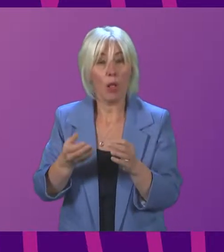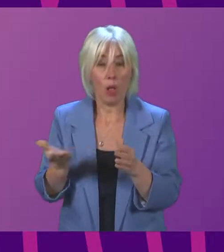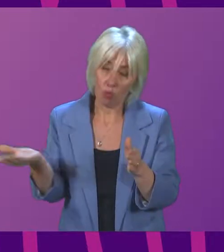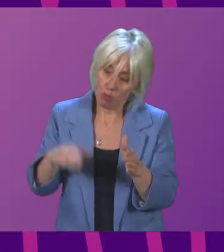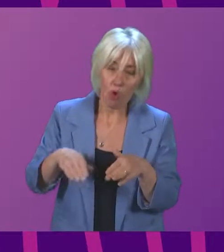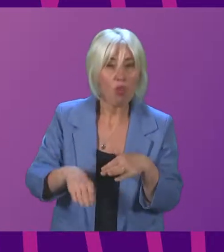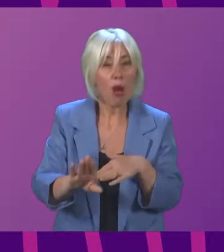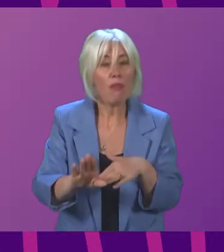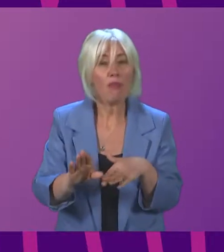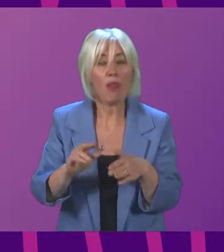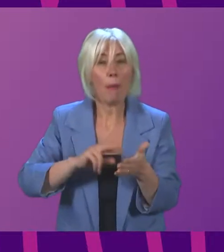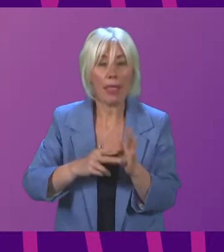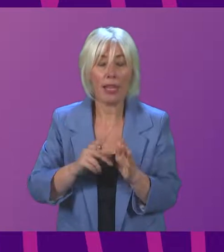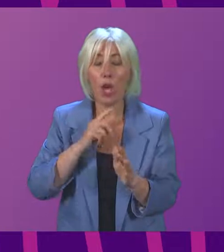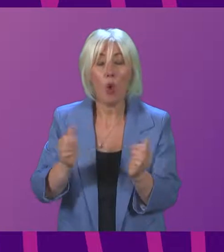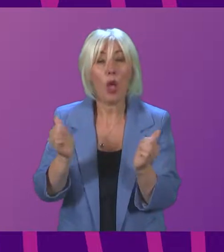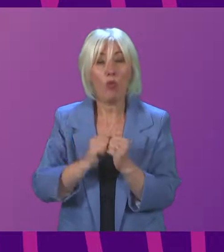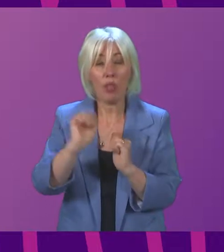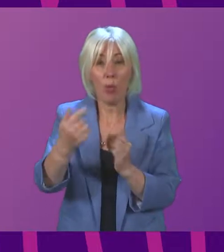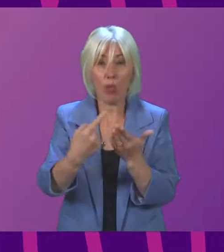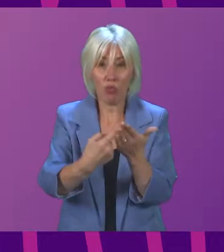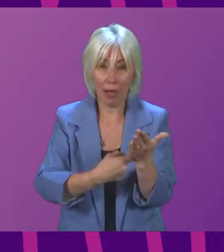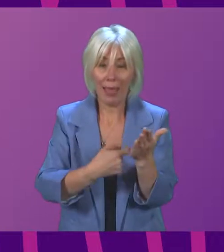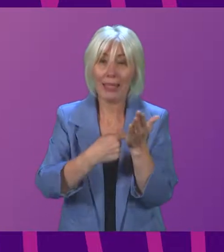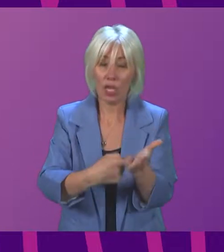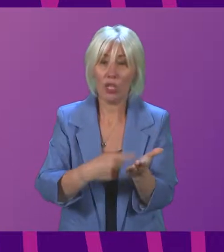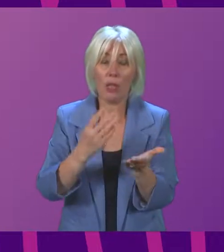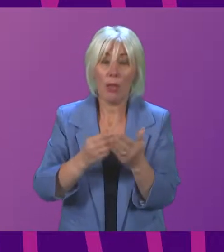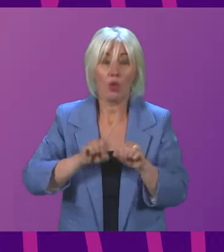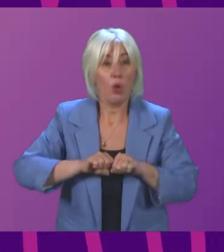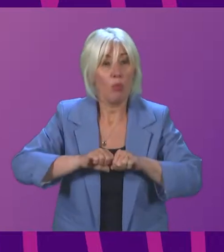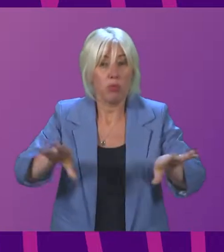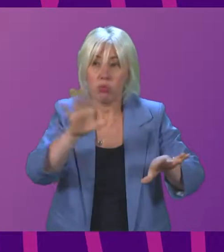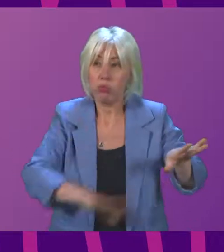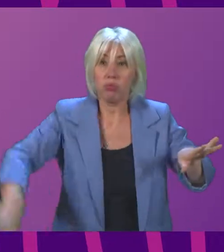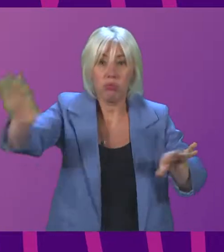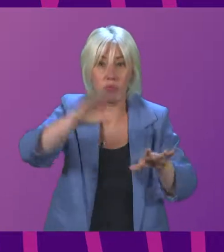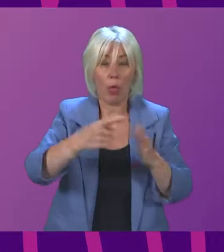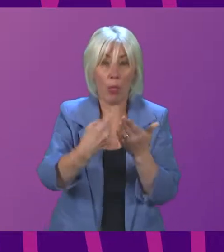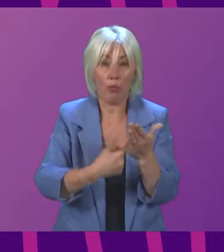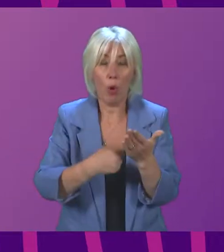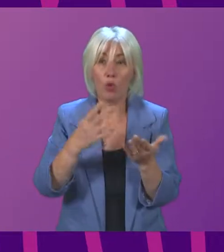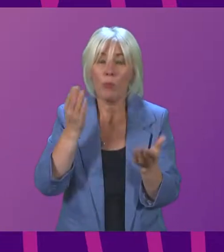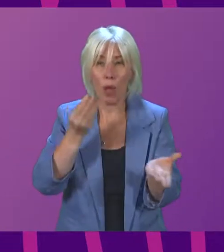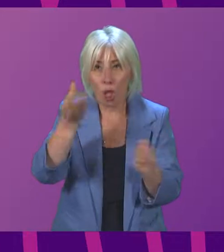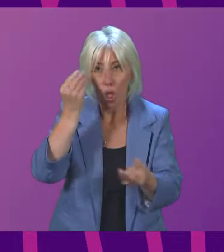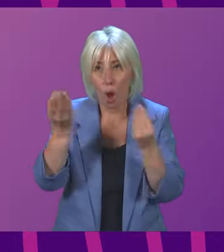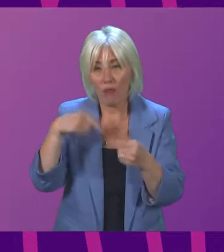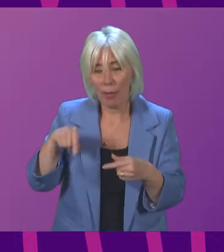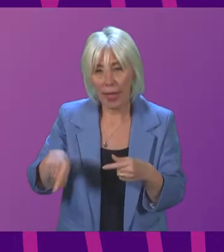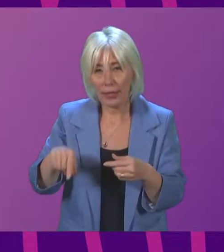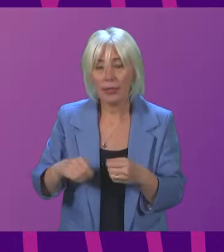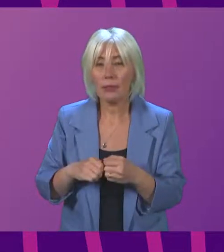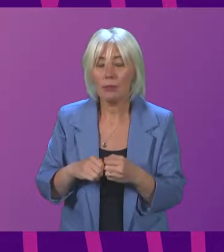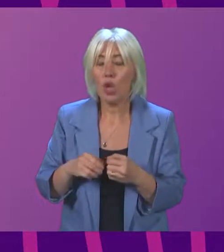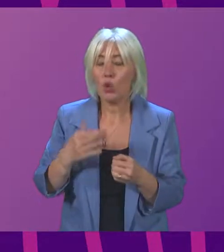agree with the BEA's recommendation to share this report more widely for greater learning in Scotland and across the UK. It is necessary a response